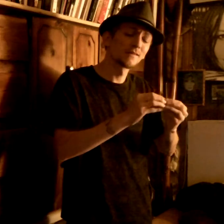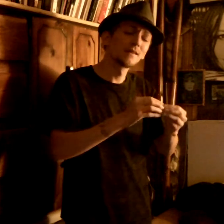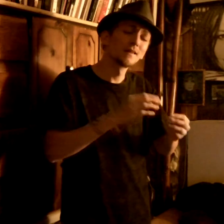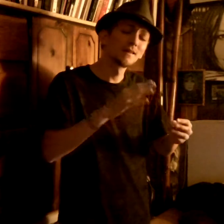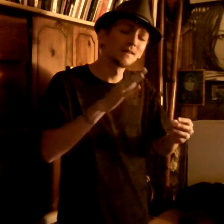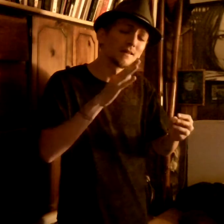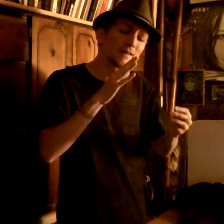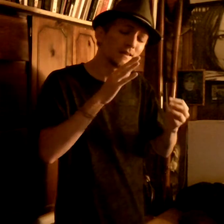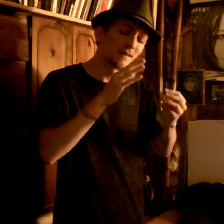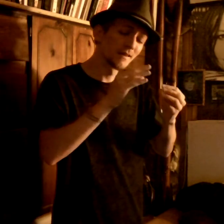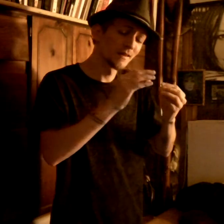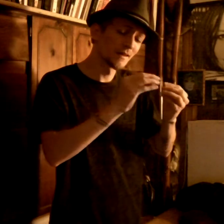kiss